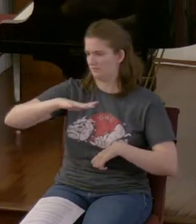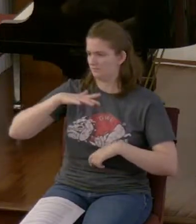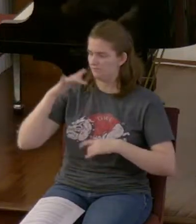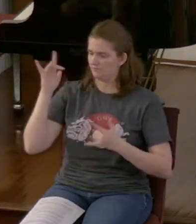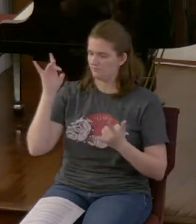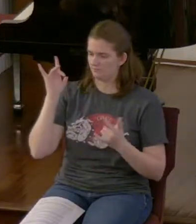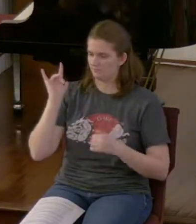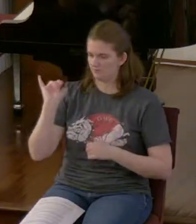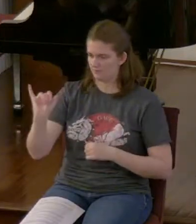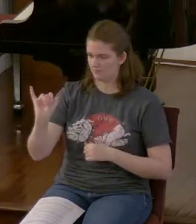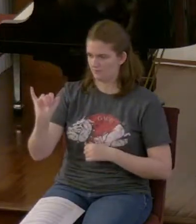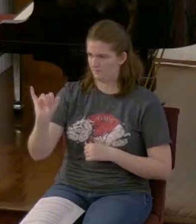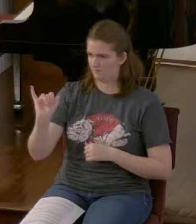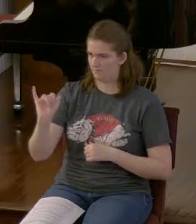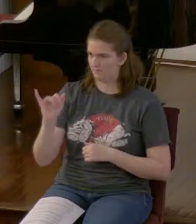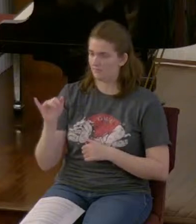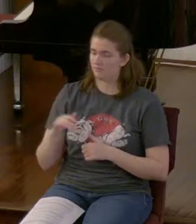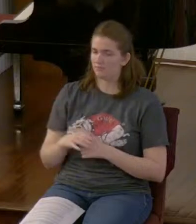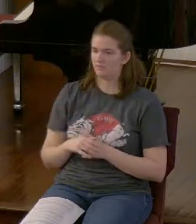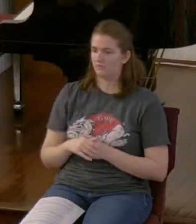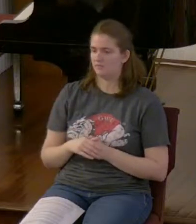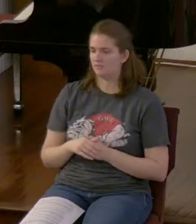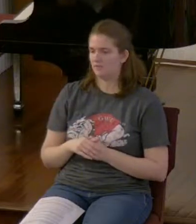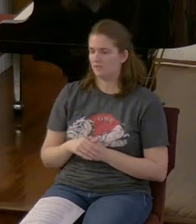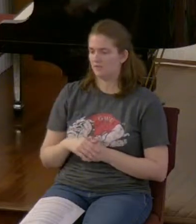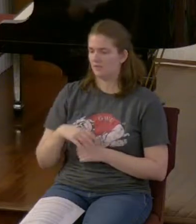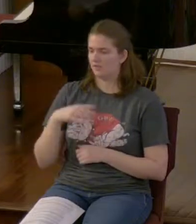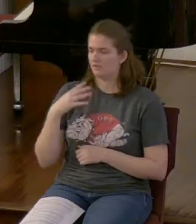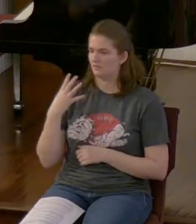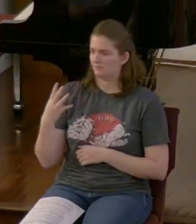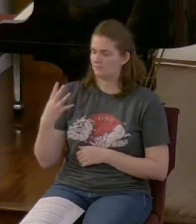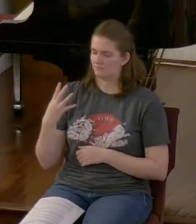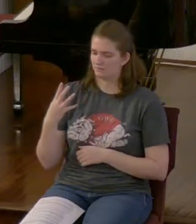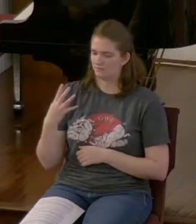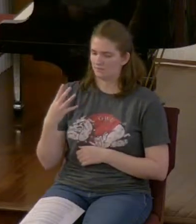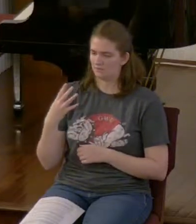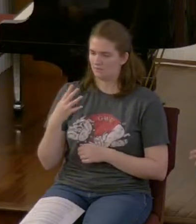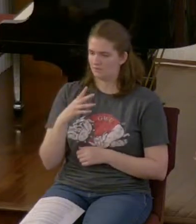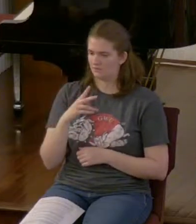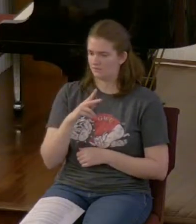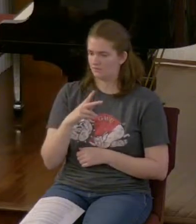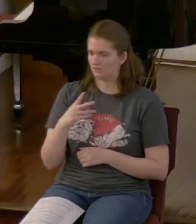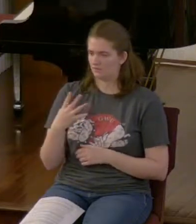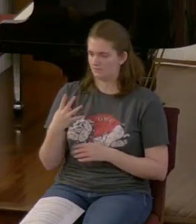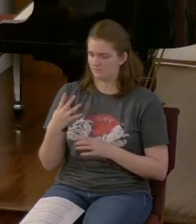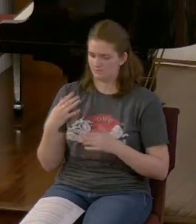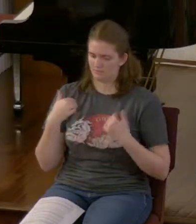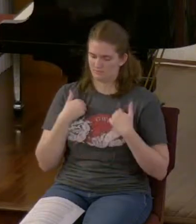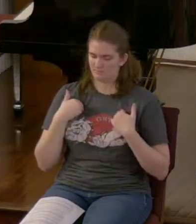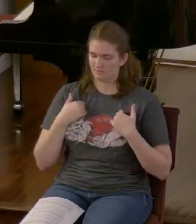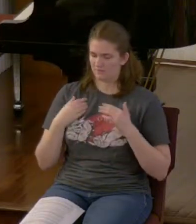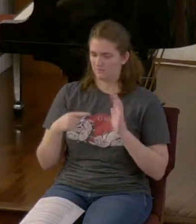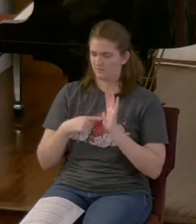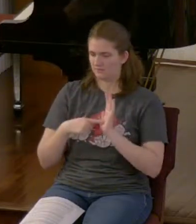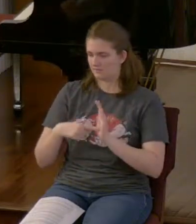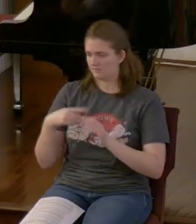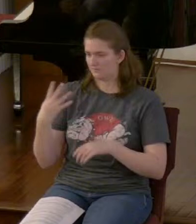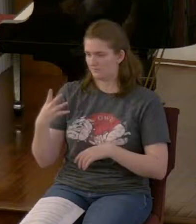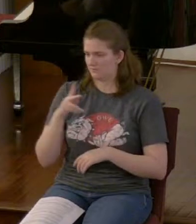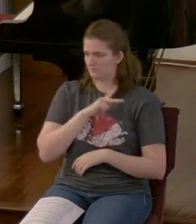let's take this in order These four beasts represent four kings who arise from the earth